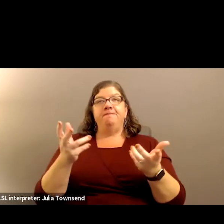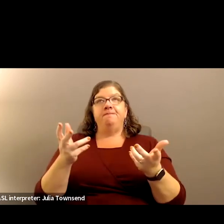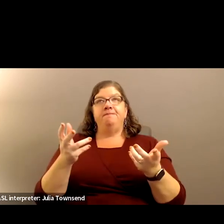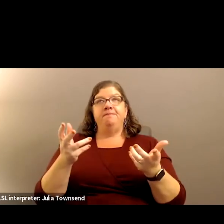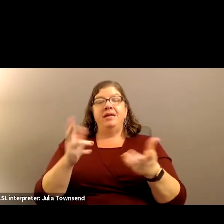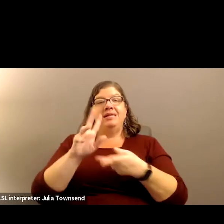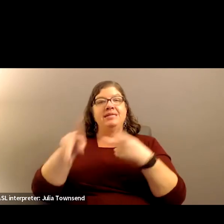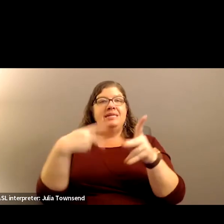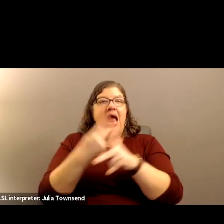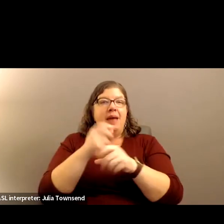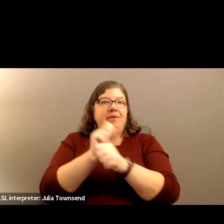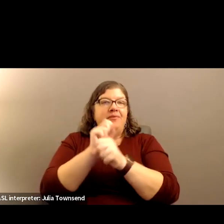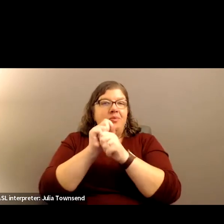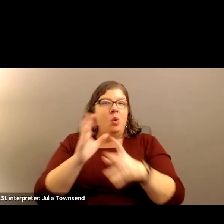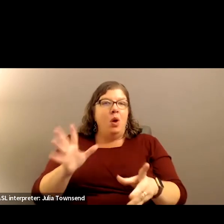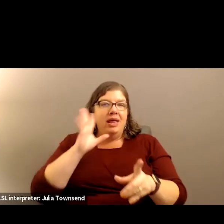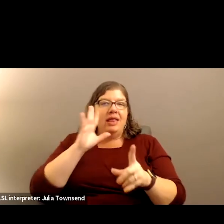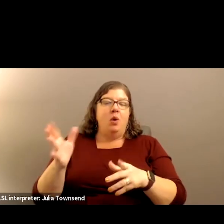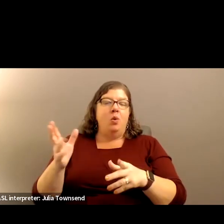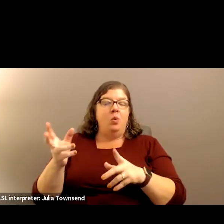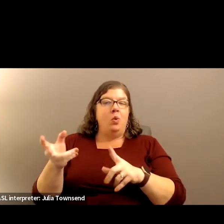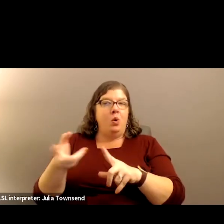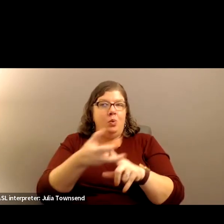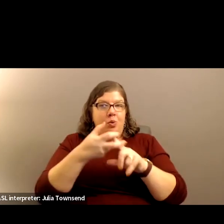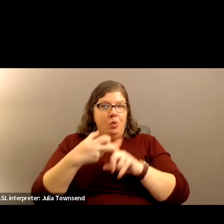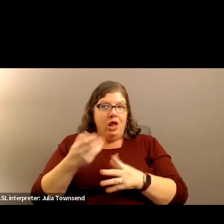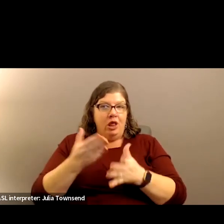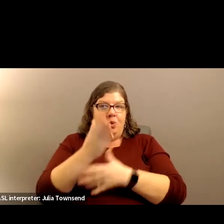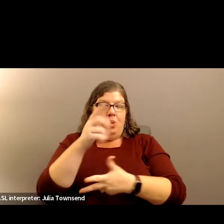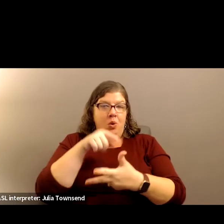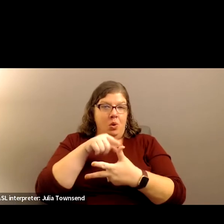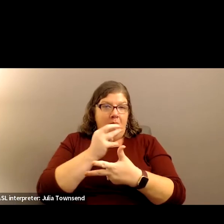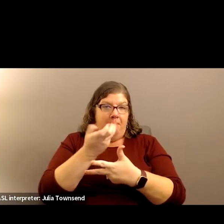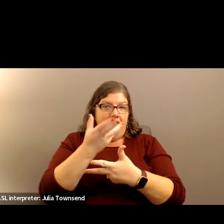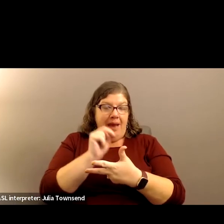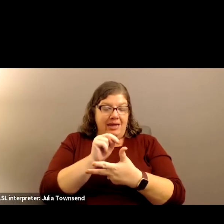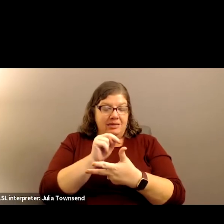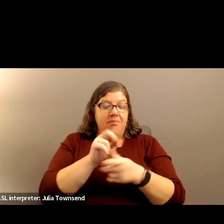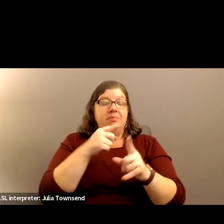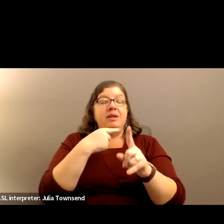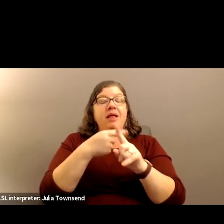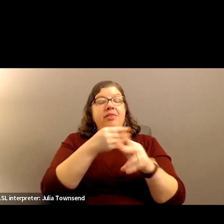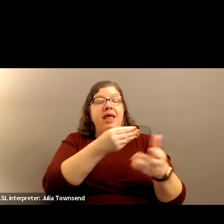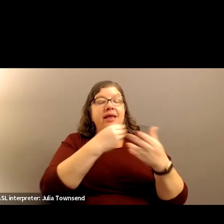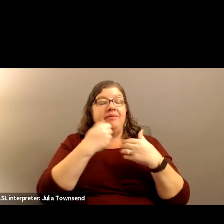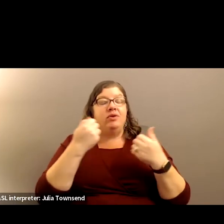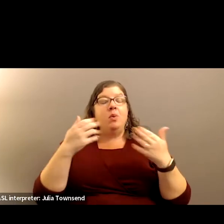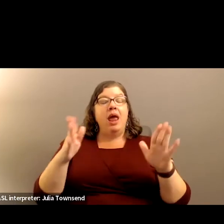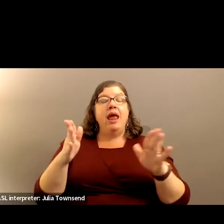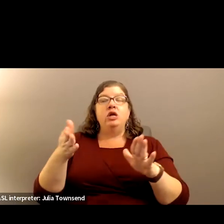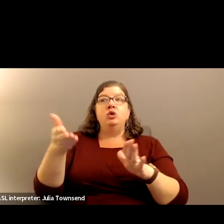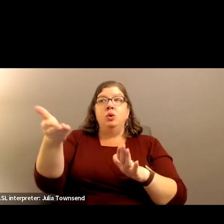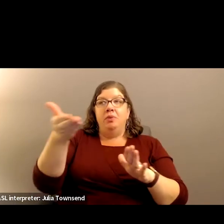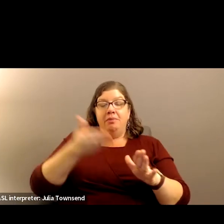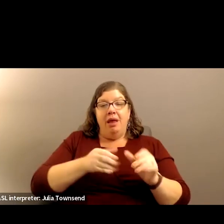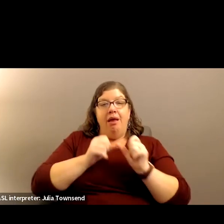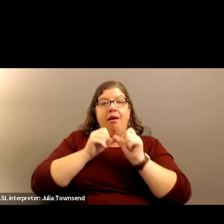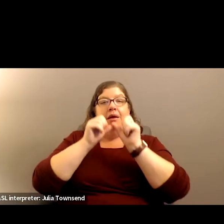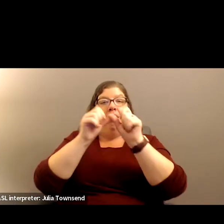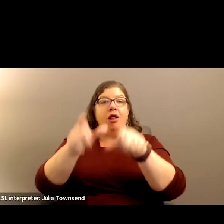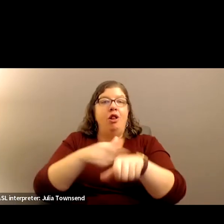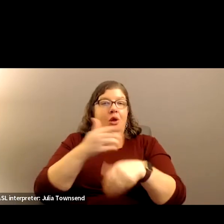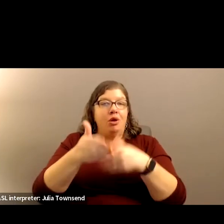employee that we're recruiting through Maxim. But Maxim also has given us a way to bring those folks into our organization long term.